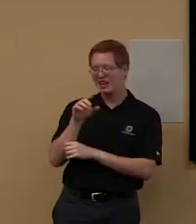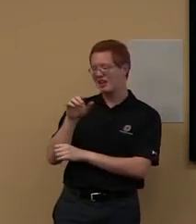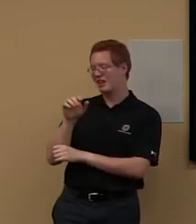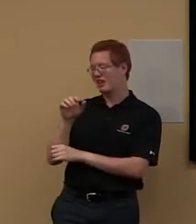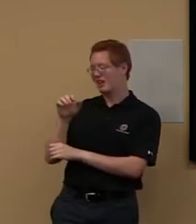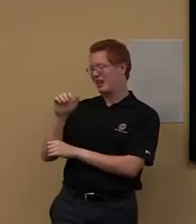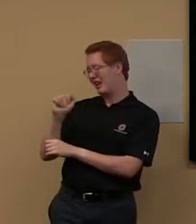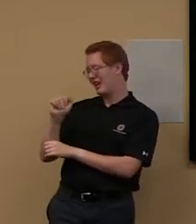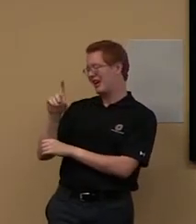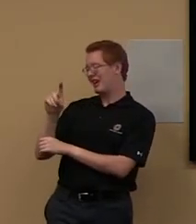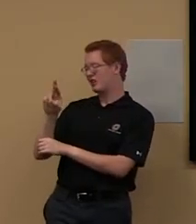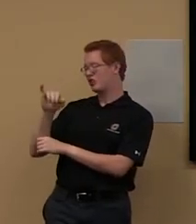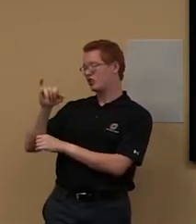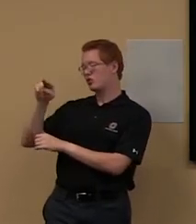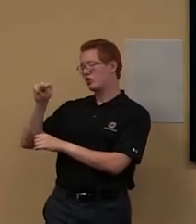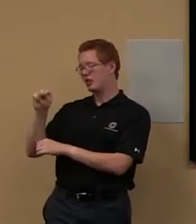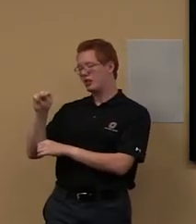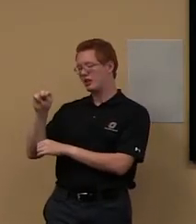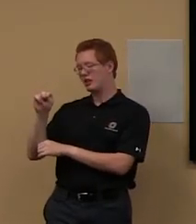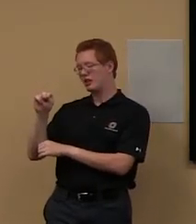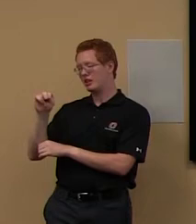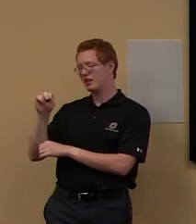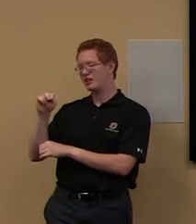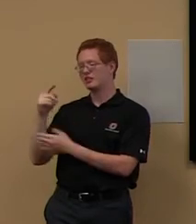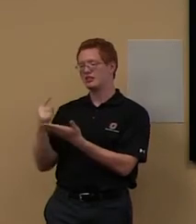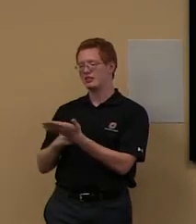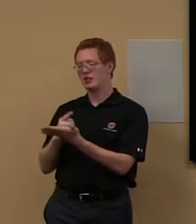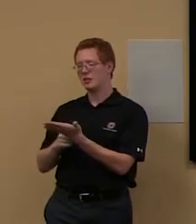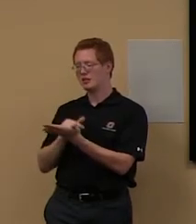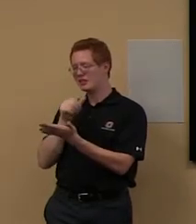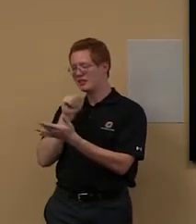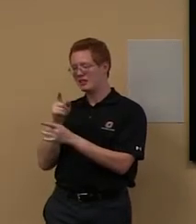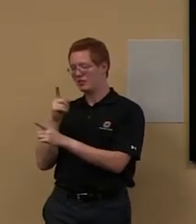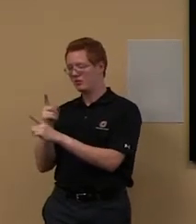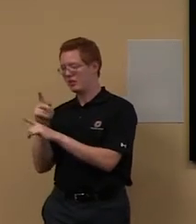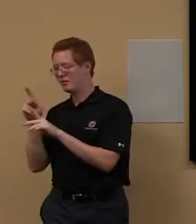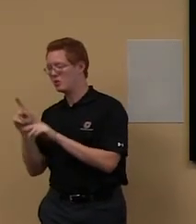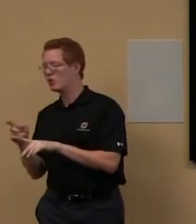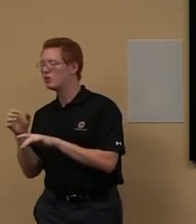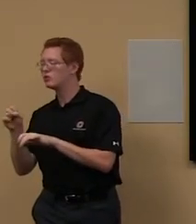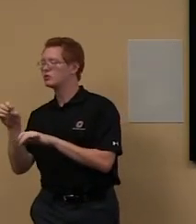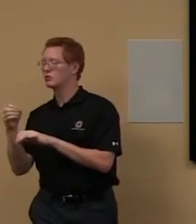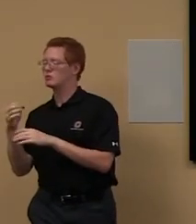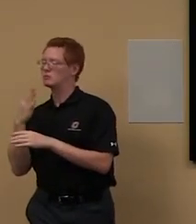that happens. You know, it's just, it's not at all what we're looking for. So, um,